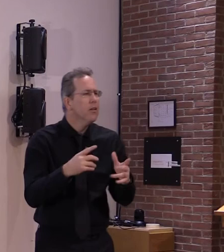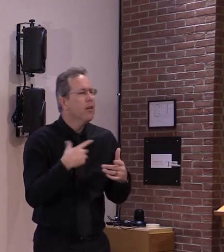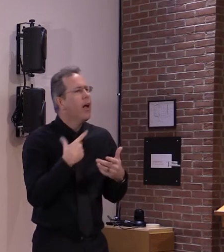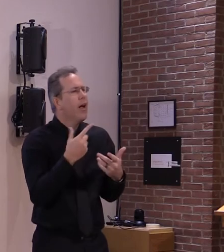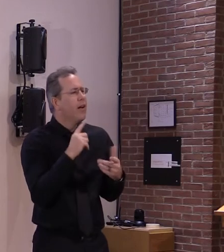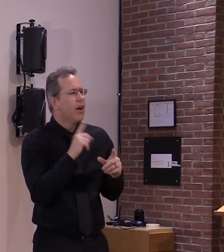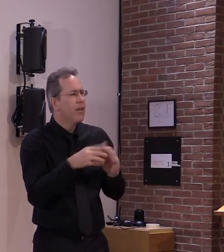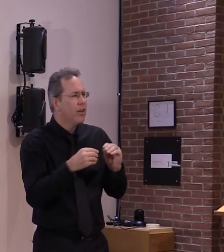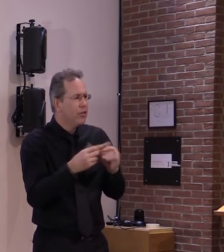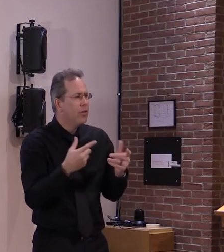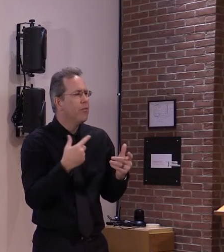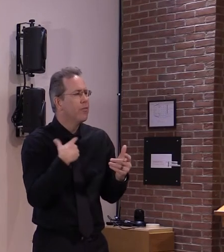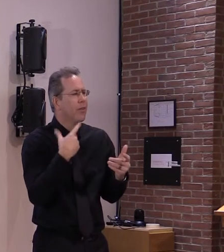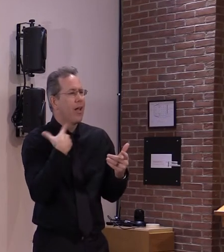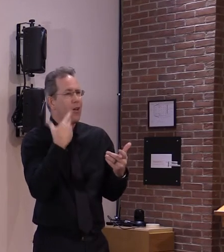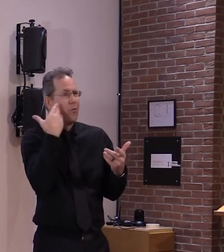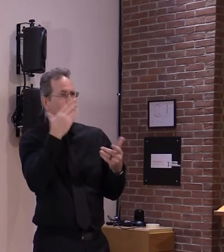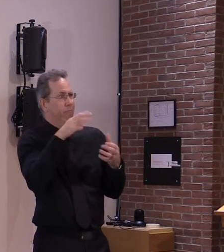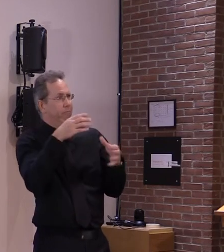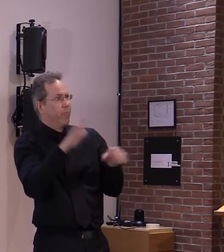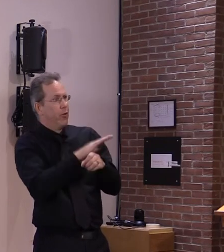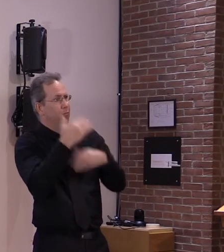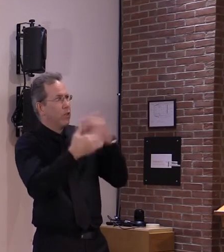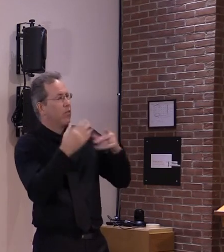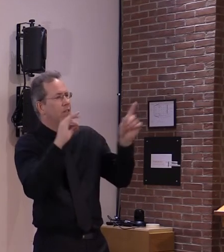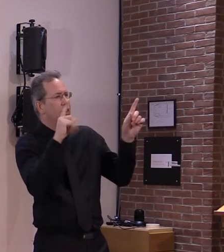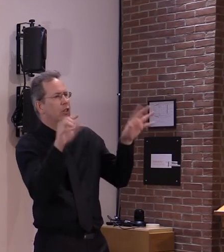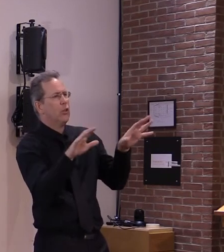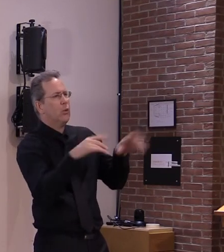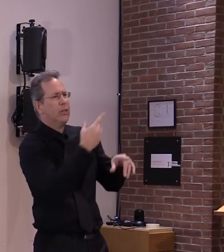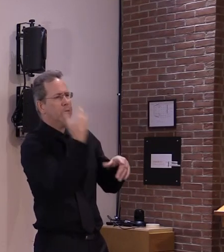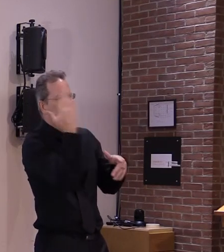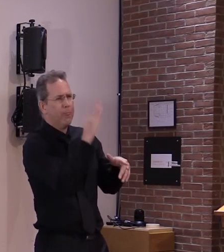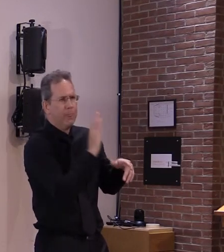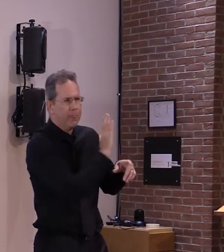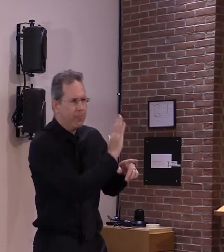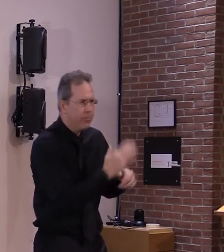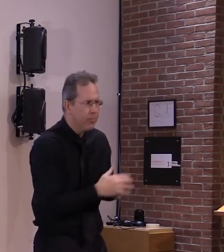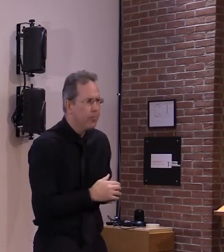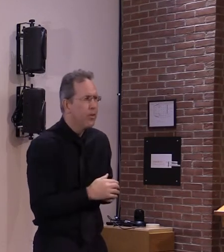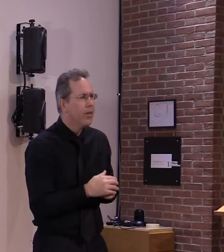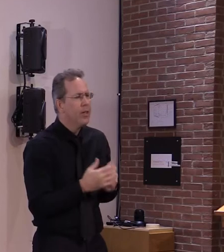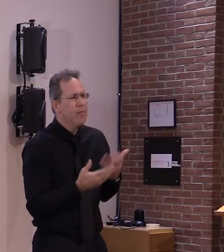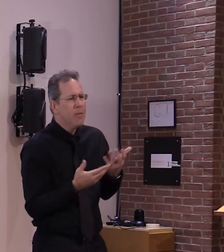i would think it would be well into many months